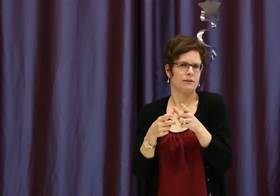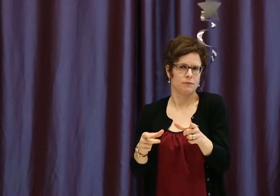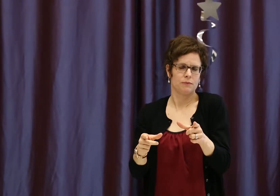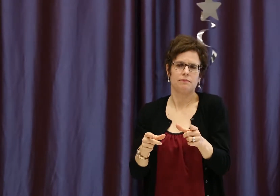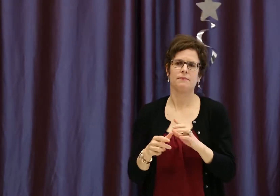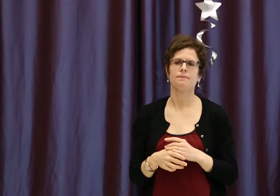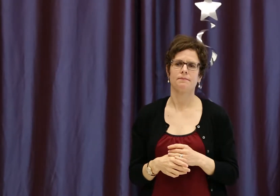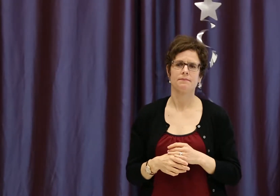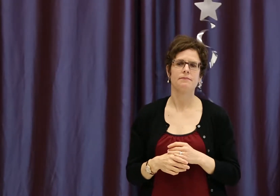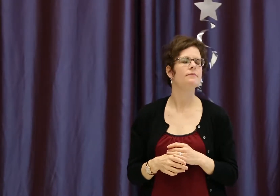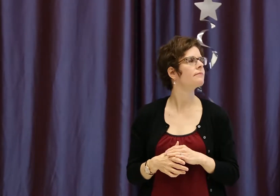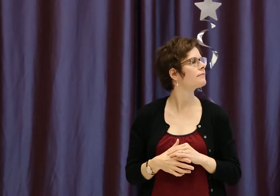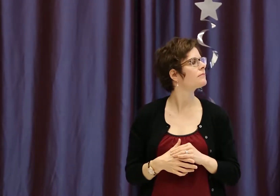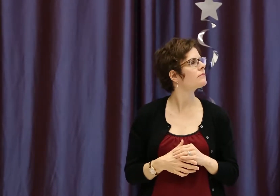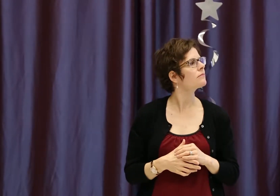identity piece that needed to be supported.